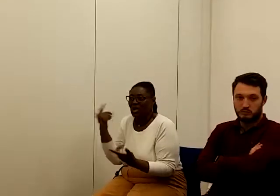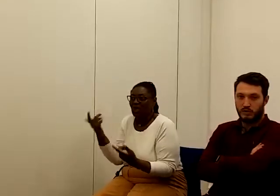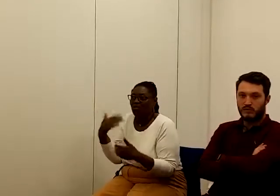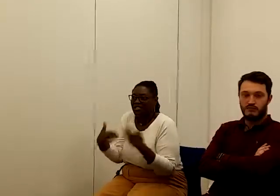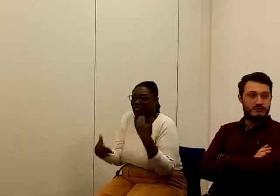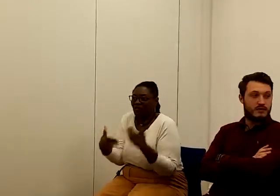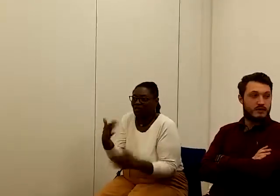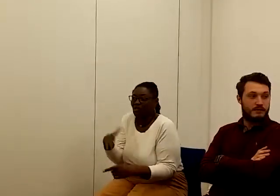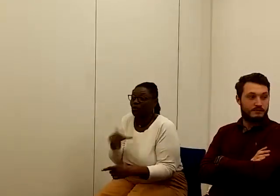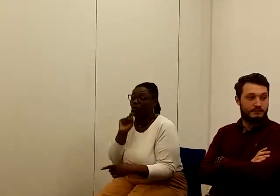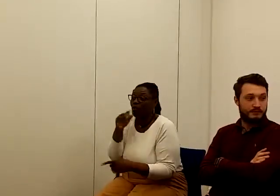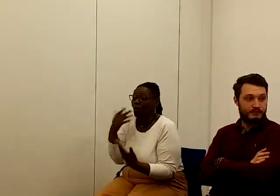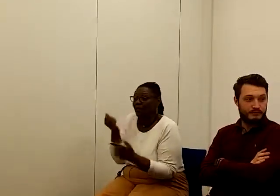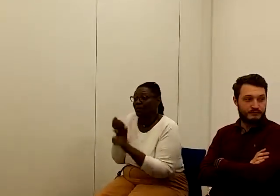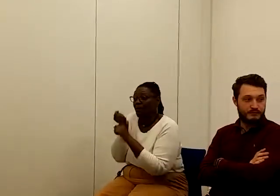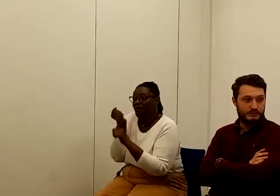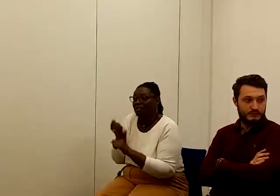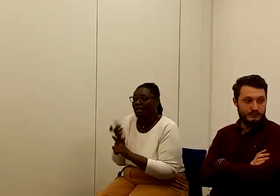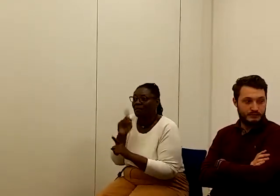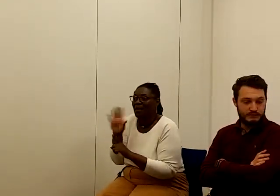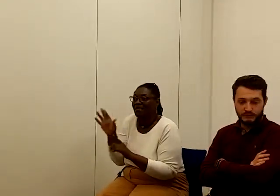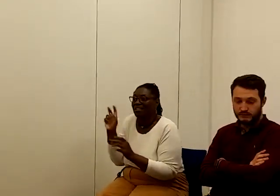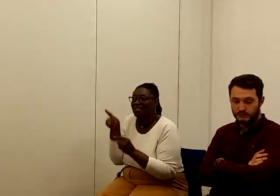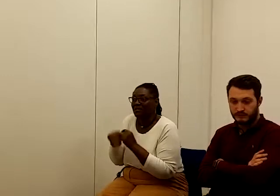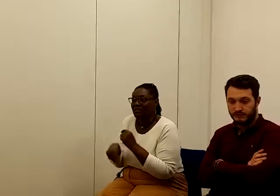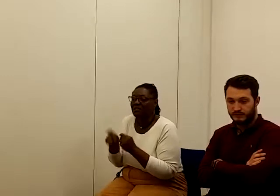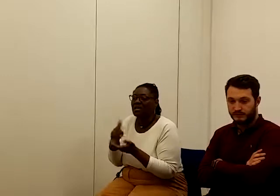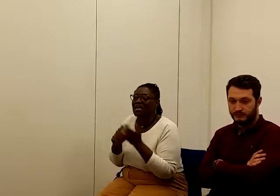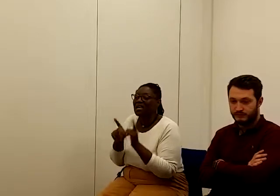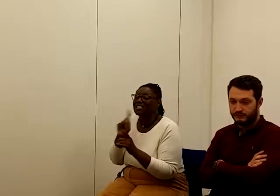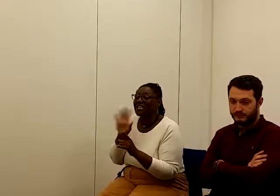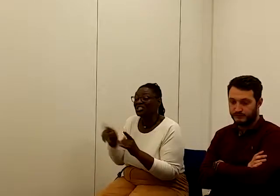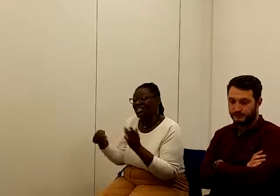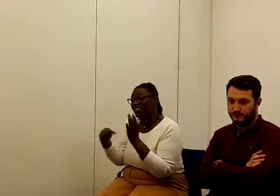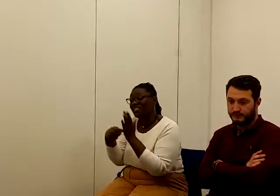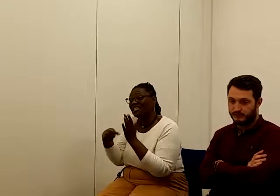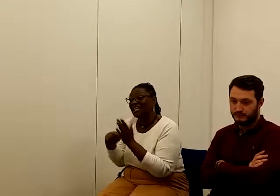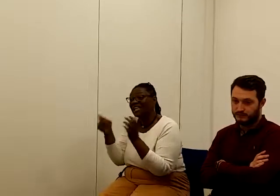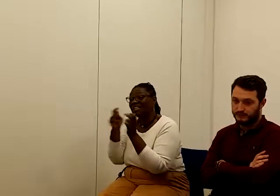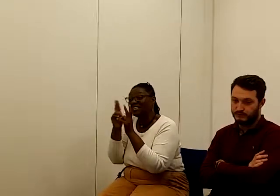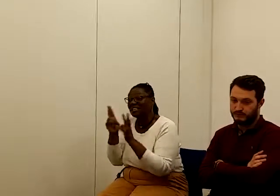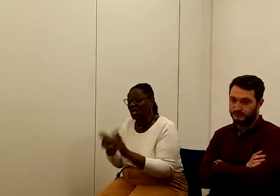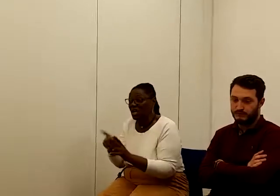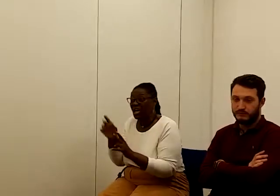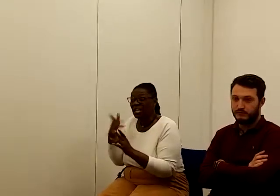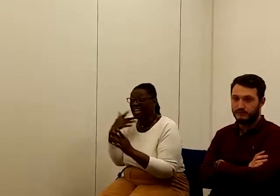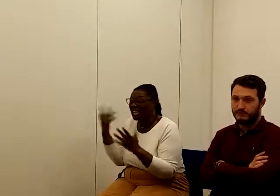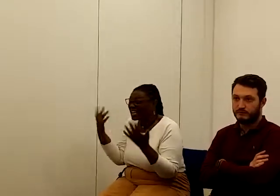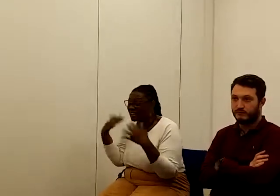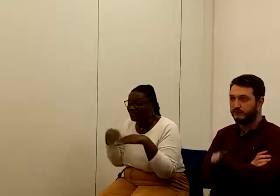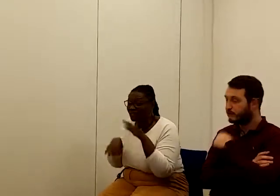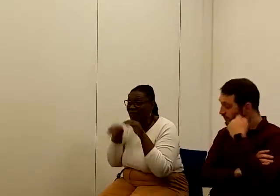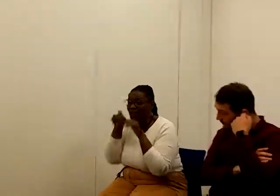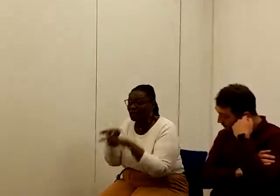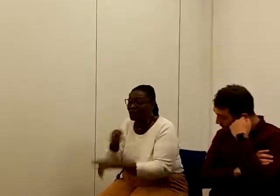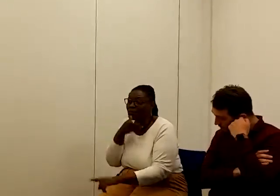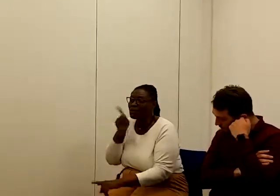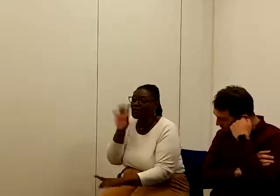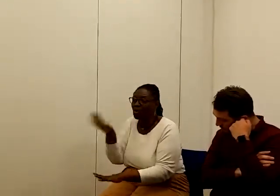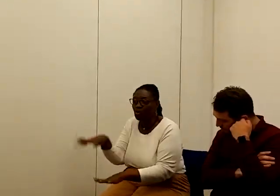are being hard hit by these benefit cuts. Actually, the tenant movement is awash with people whose anxiety and depression